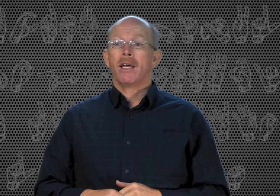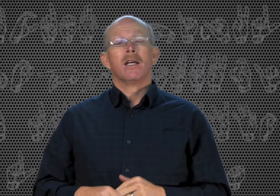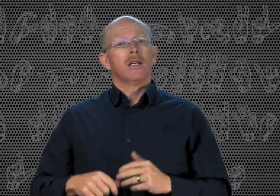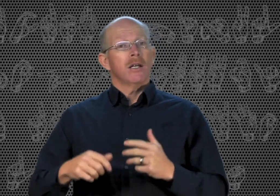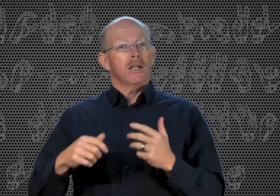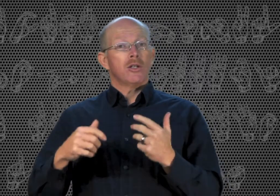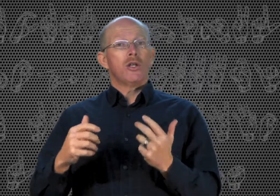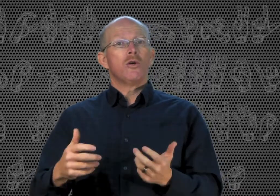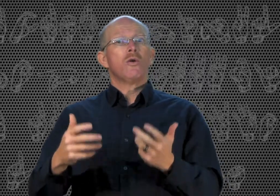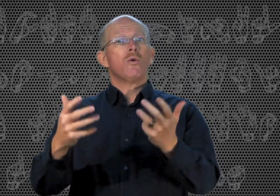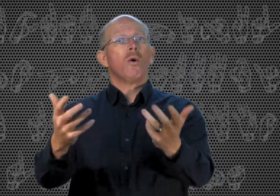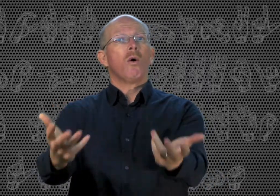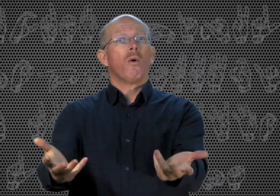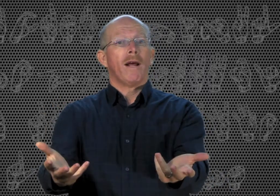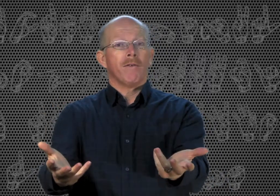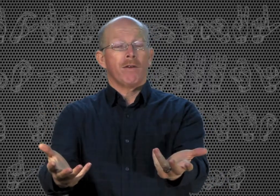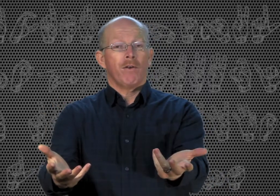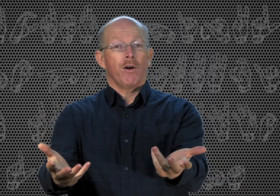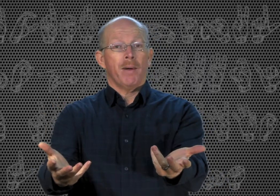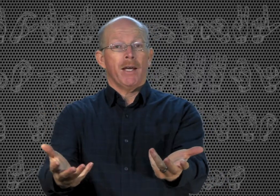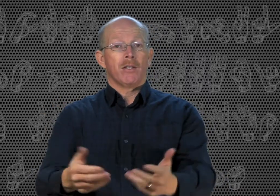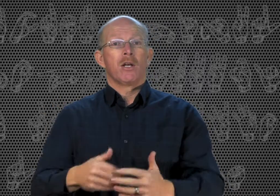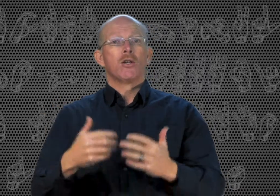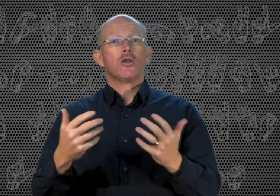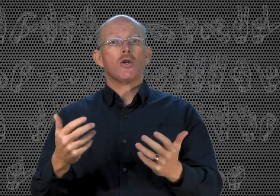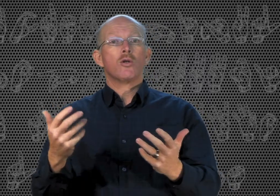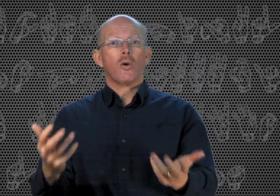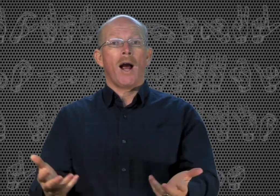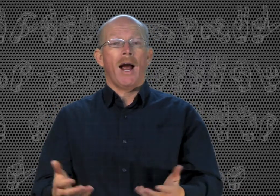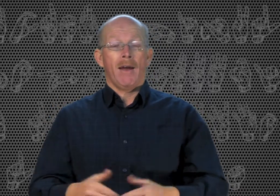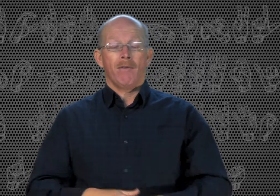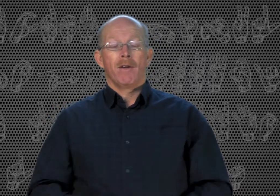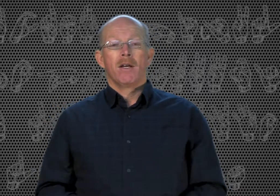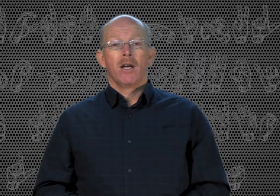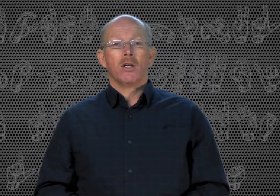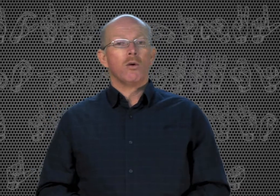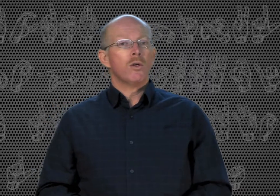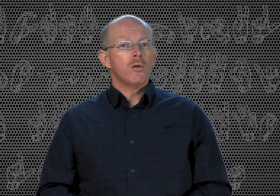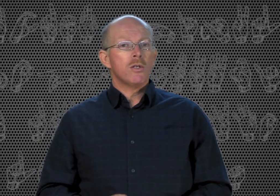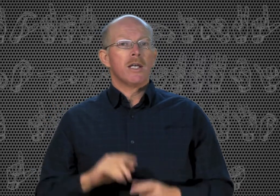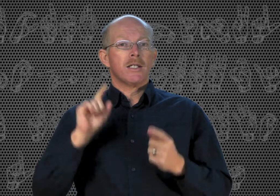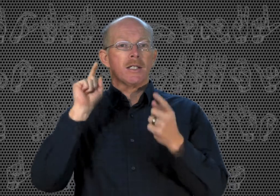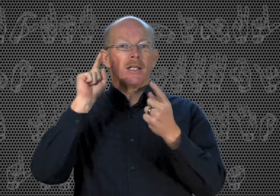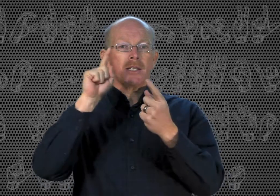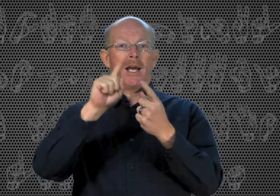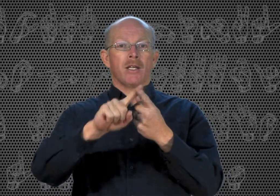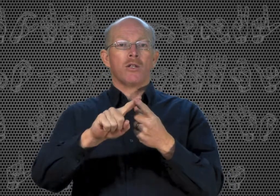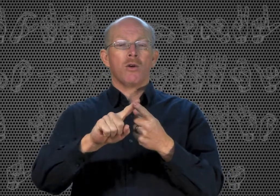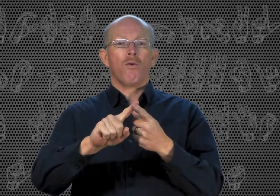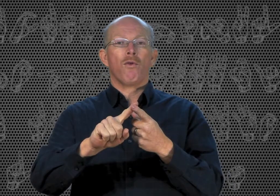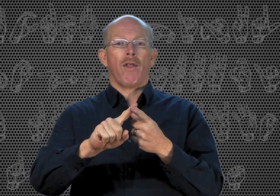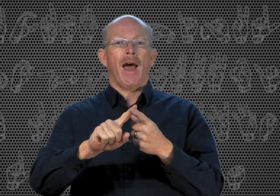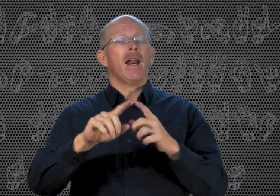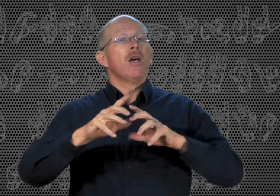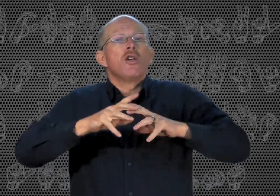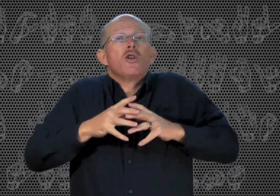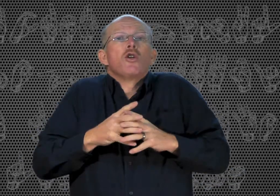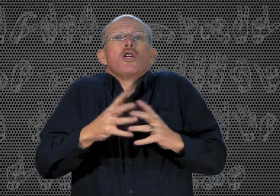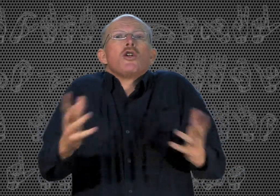to whatever the verb is. To drive. You don't use this sign to for that. You just